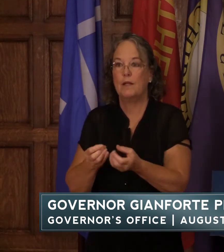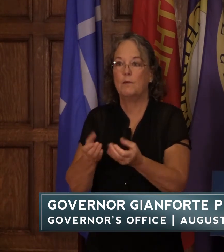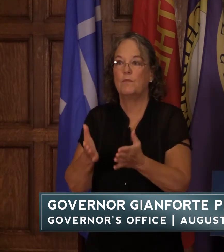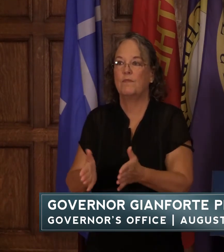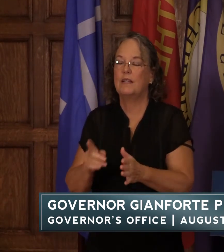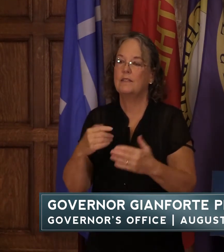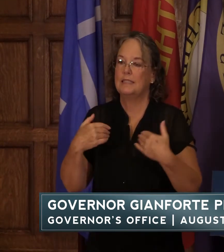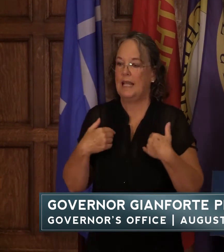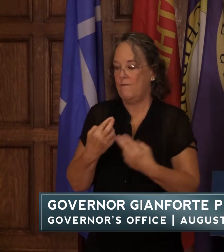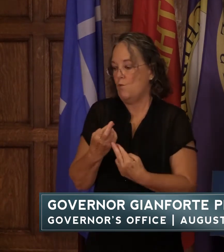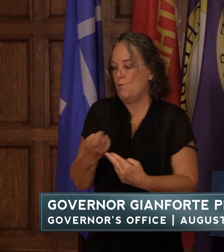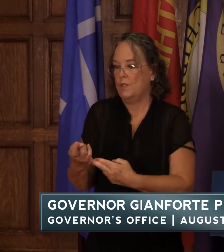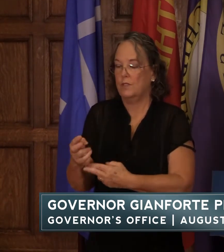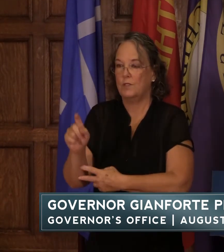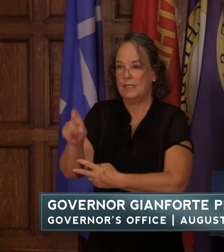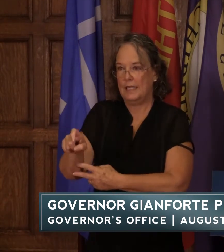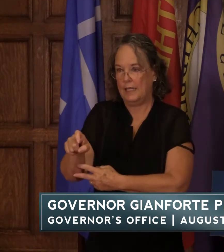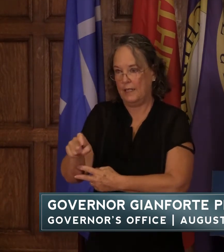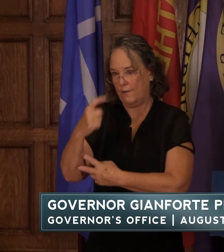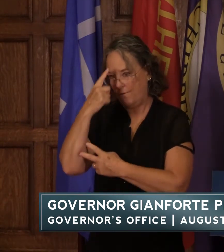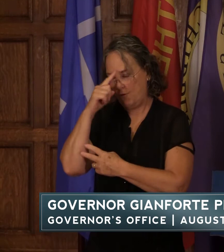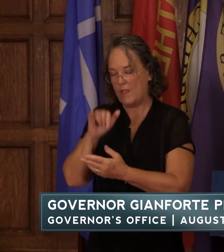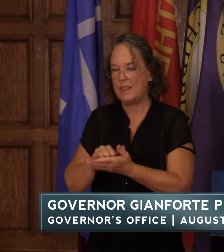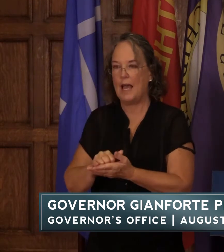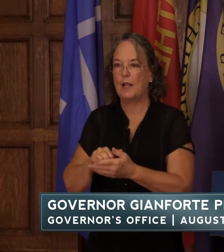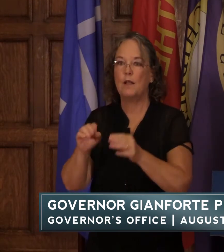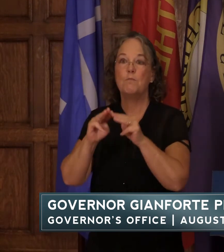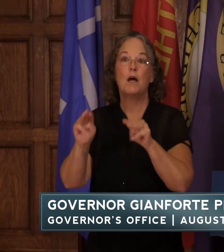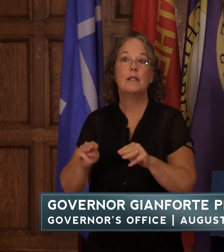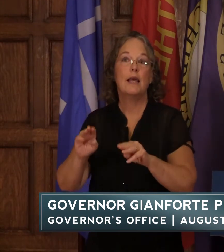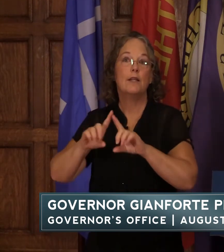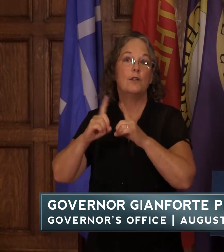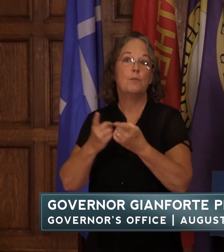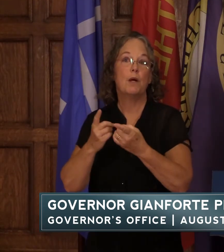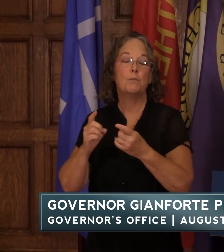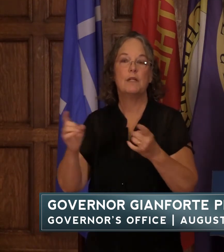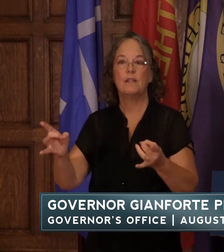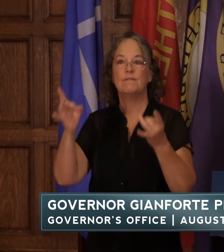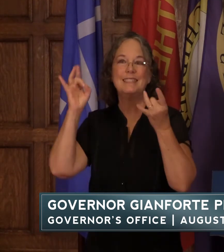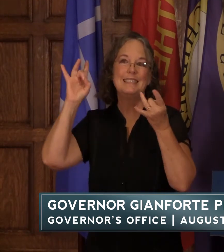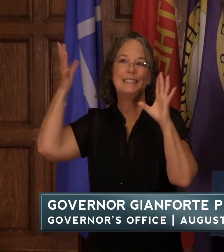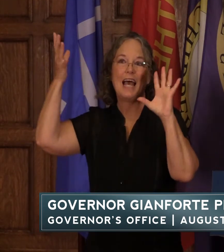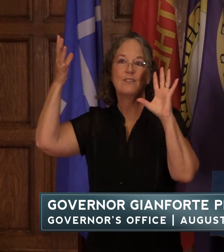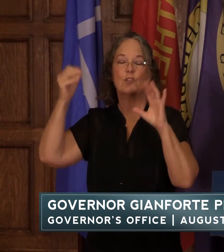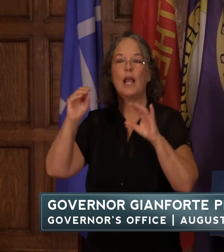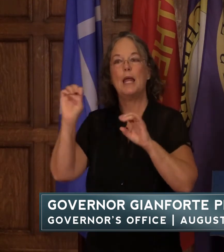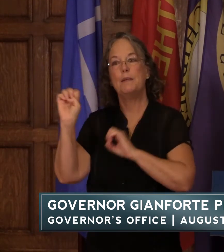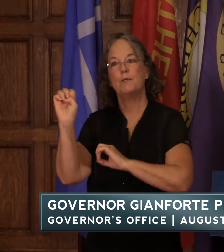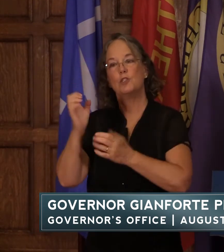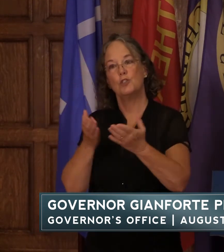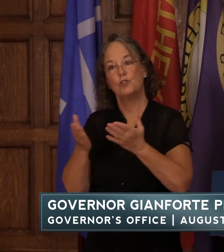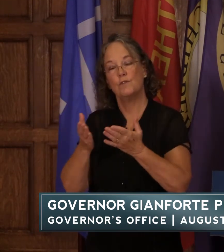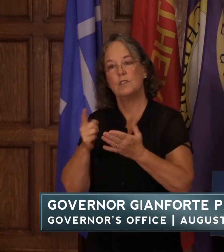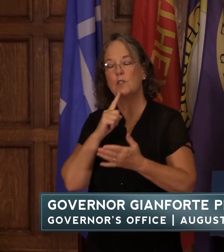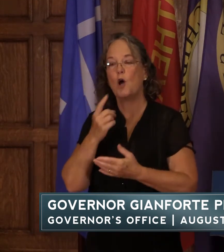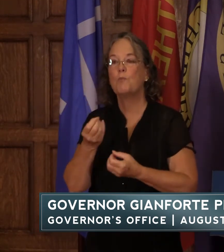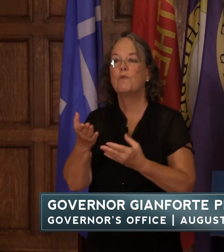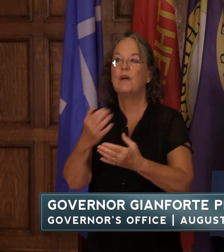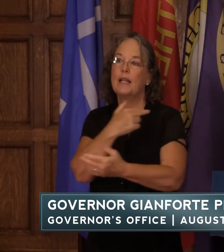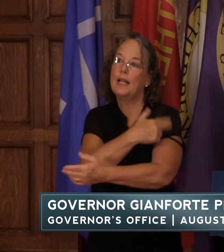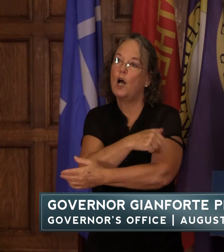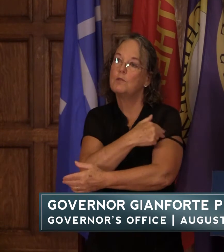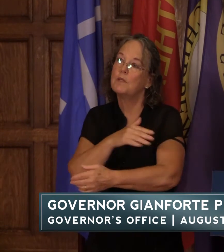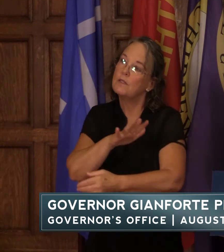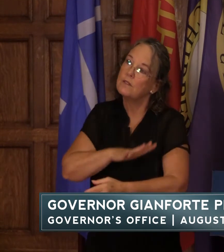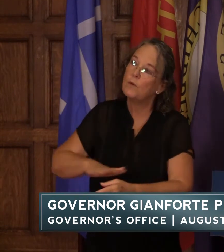they need to deal with the delta variant the montana department of disaster and emergency services is providing hospitals across the